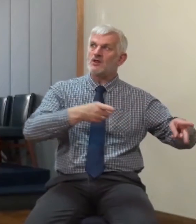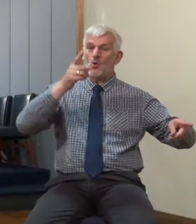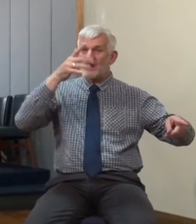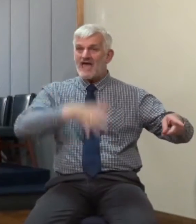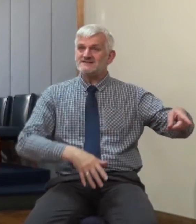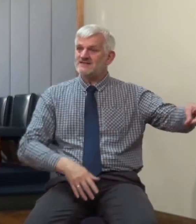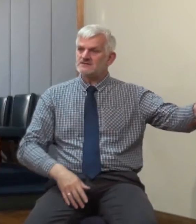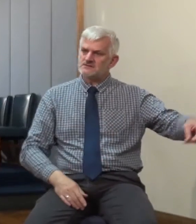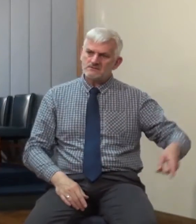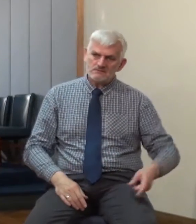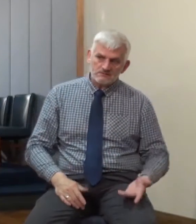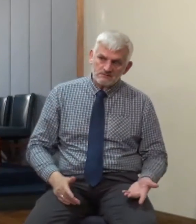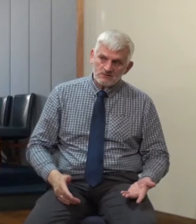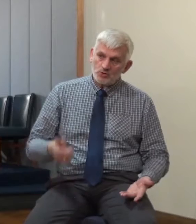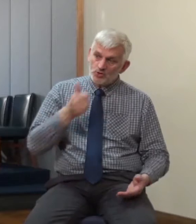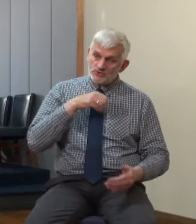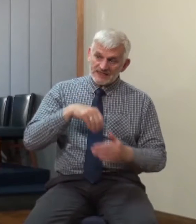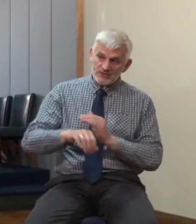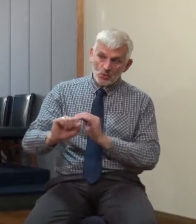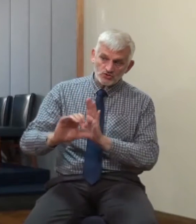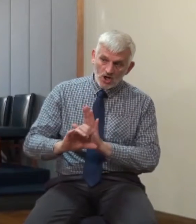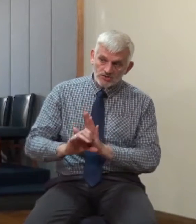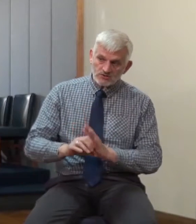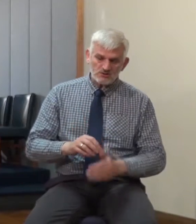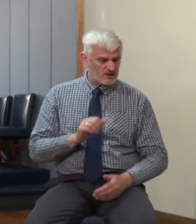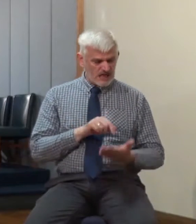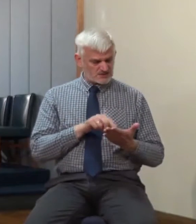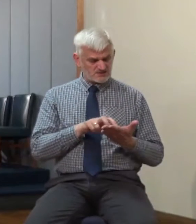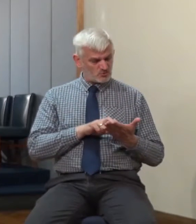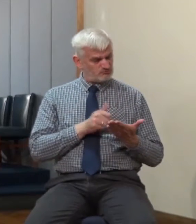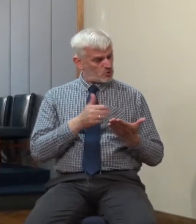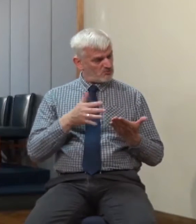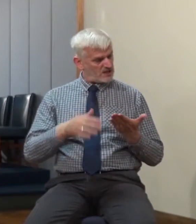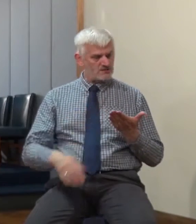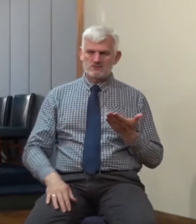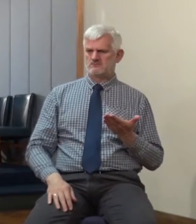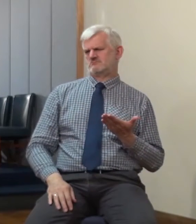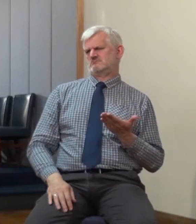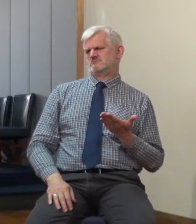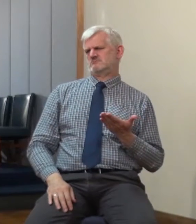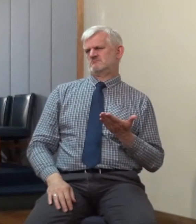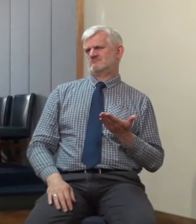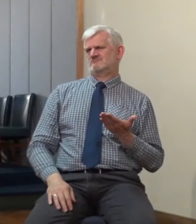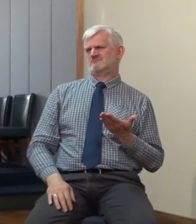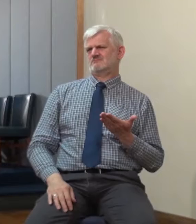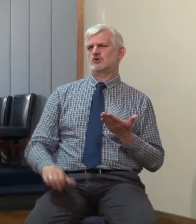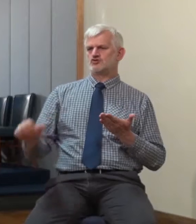for spiritual purposes dear friends that's what this is all about this is the apostolic